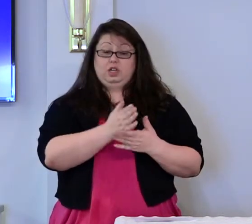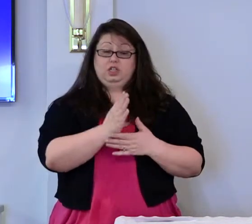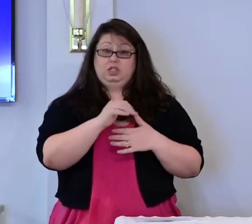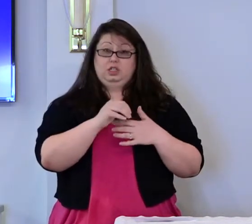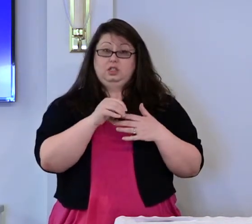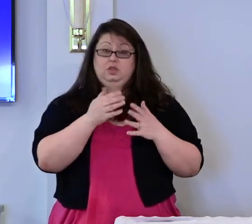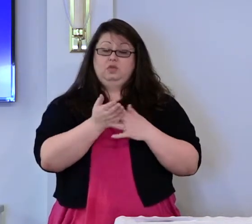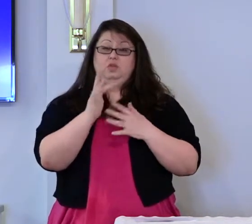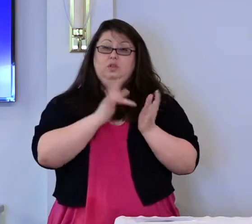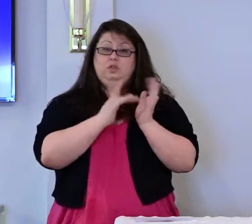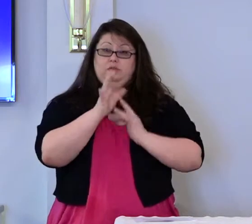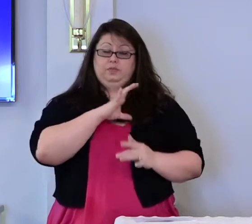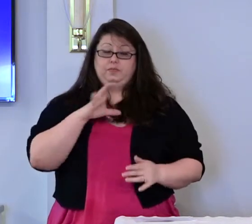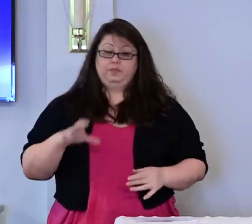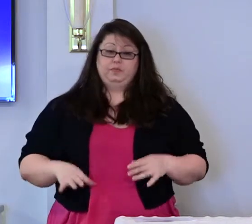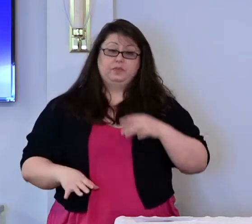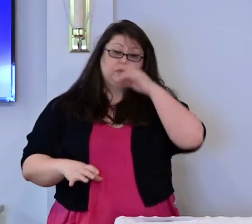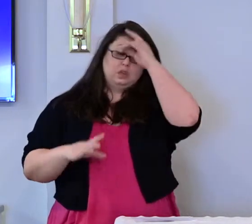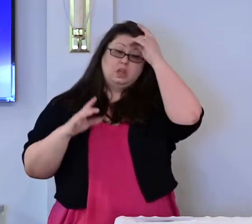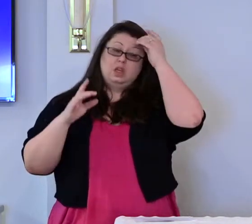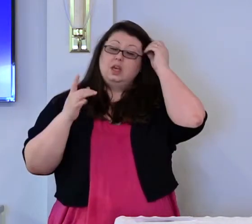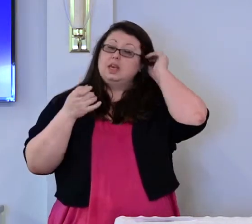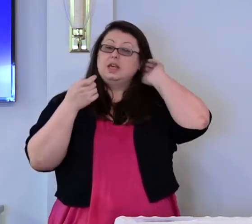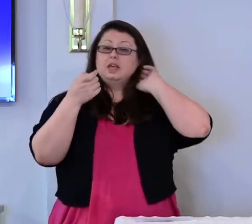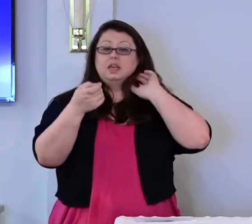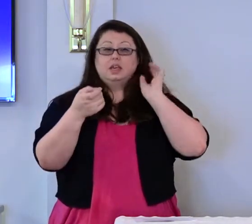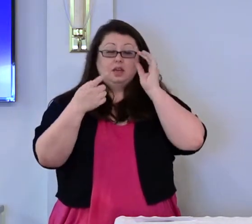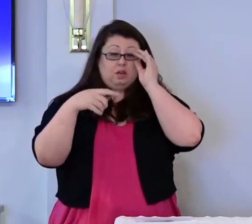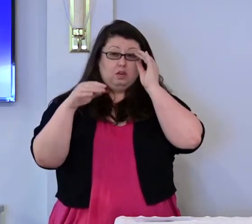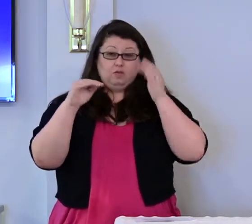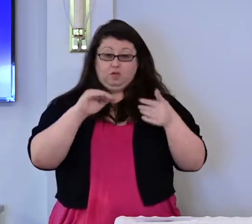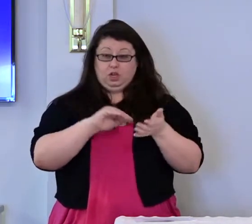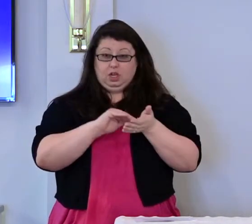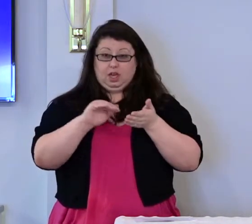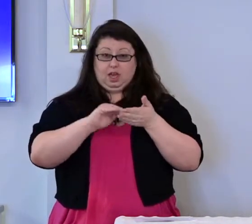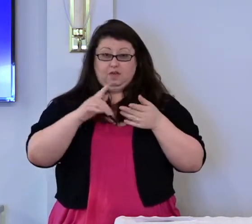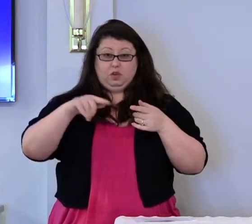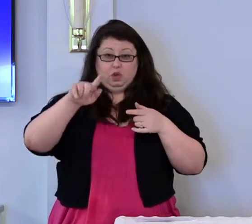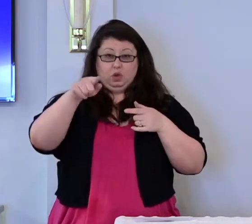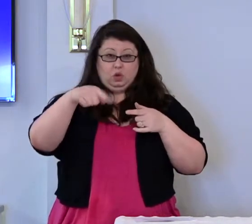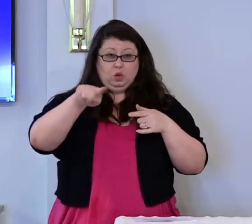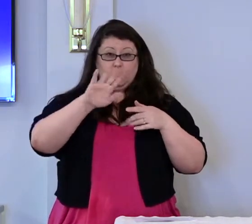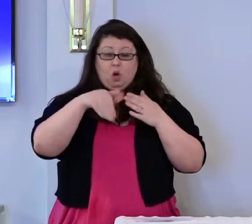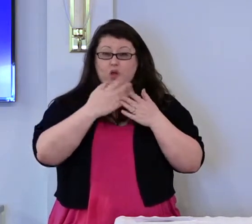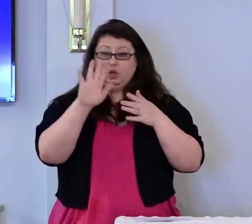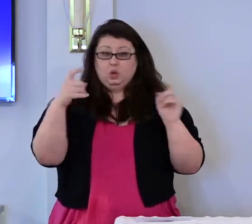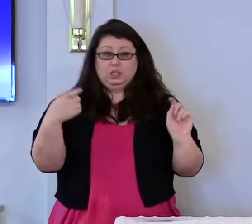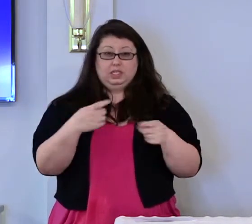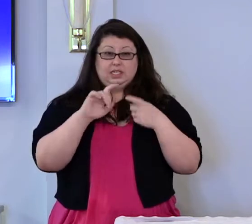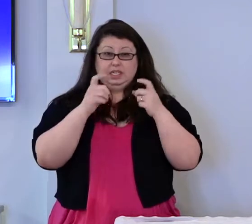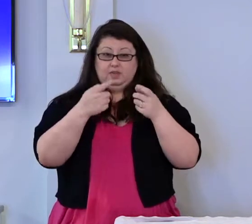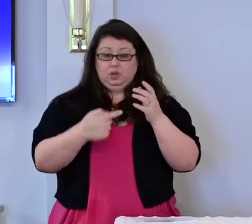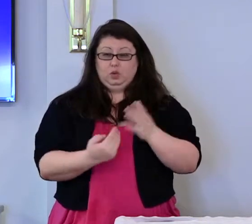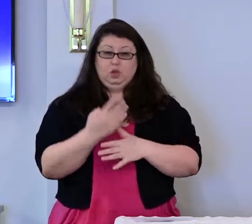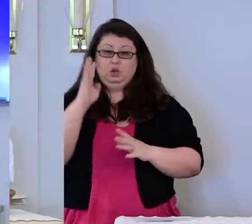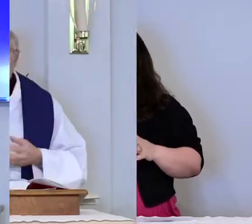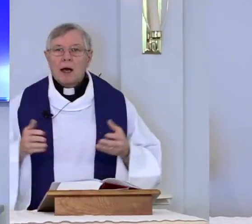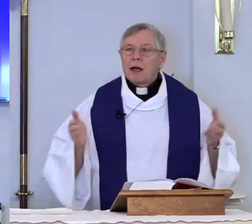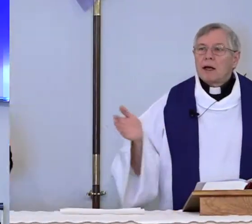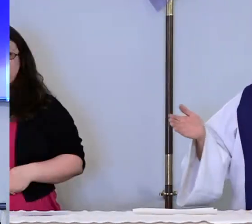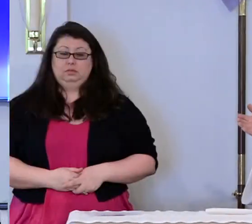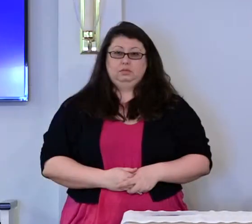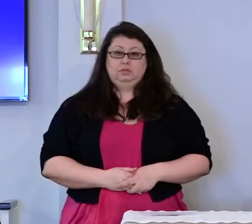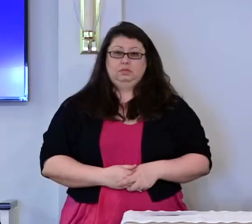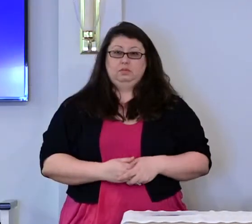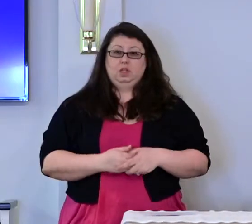Jesus Christ, forgiving giving you all your sins and making of you a new creation. Amen.